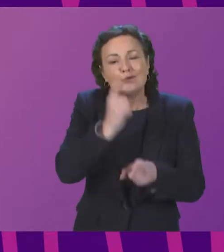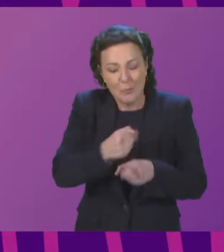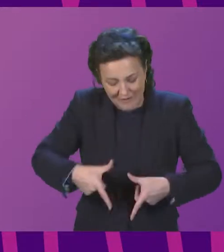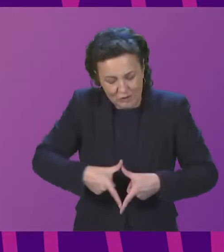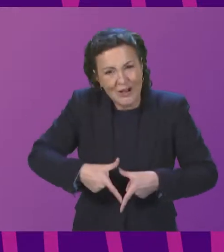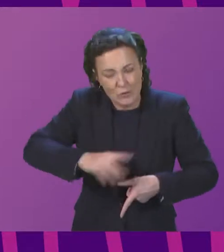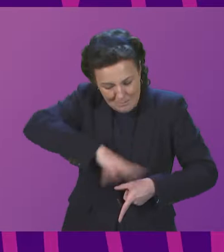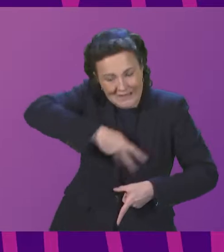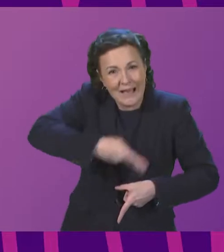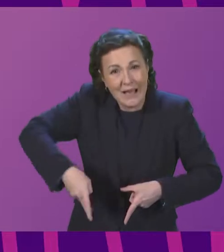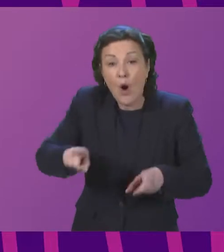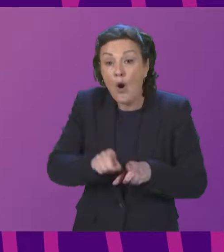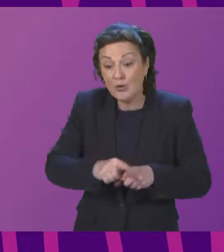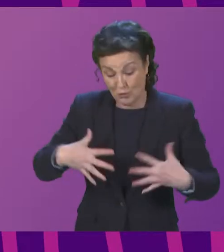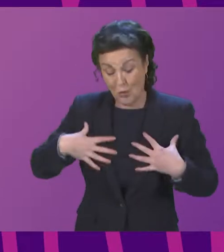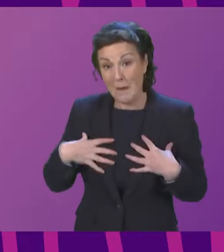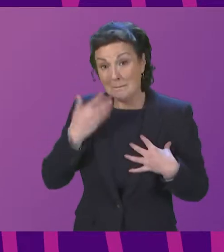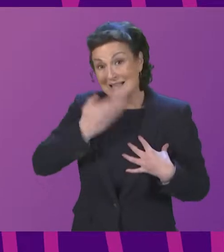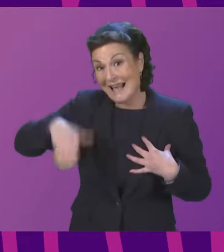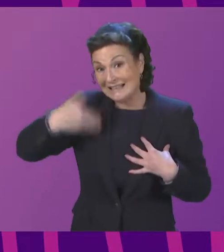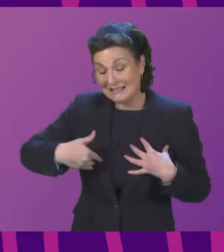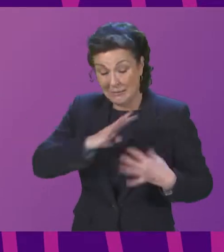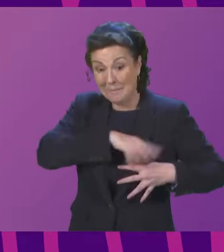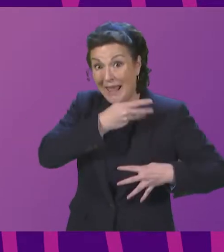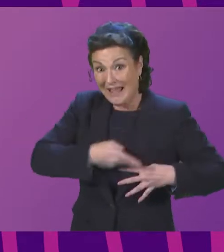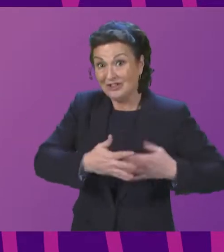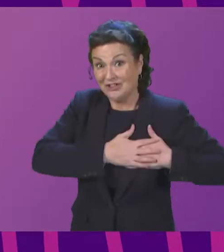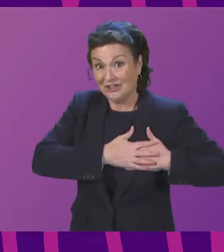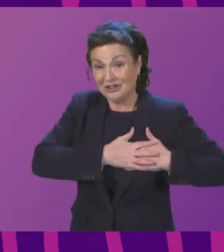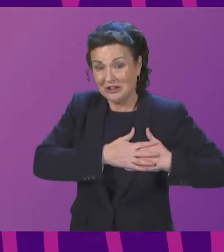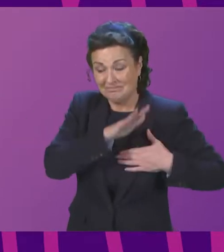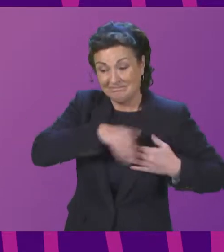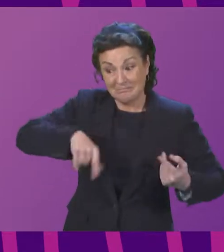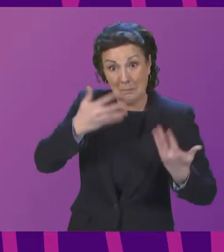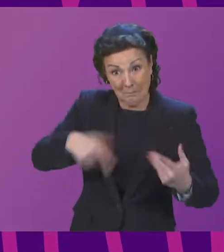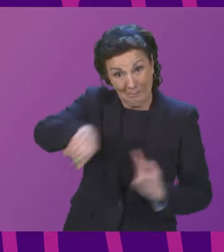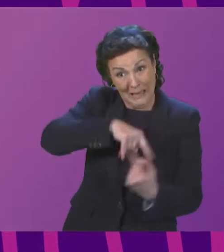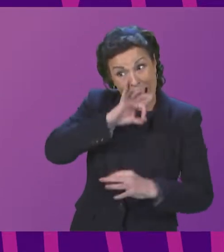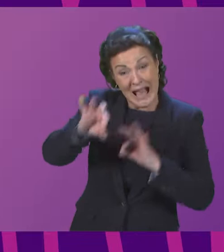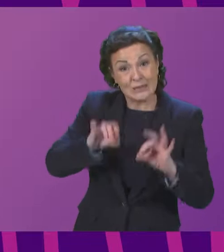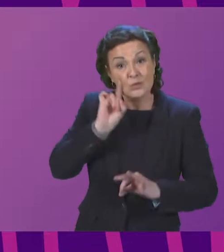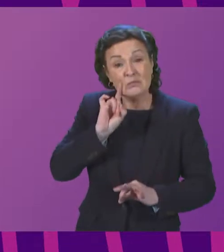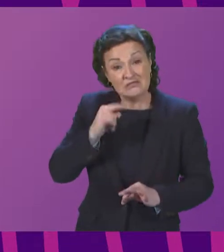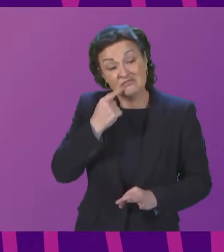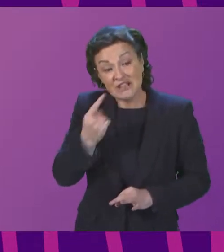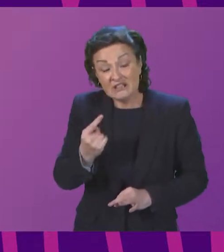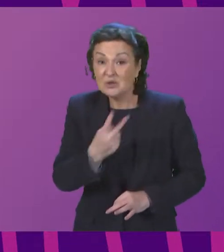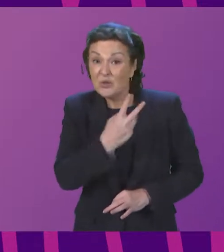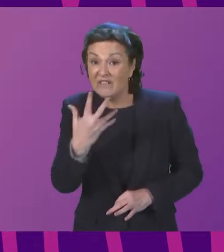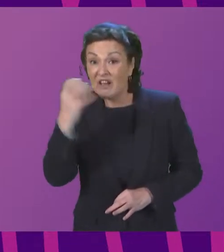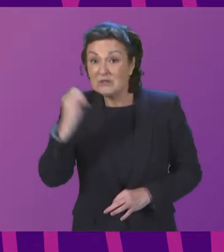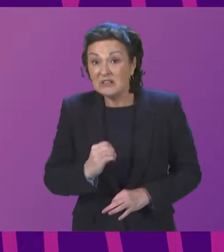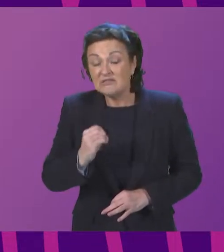and mesh following mastectomy noting that one in four have considered taking their life, six in ten